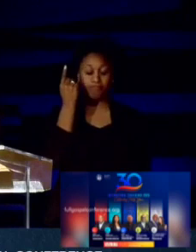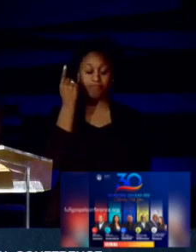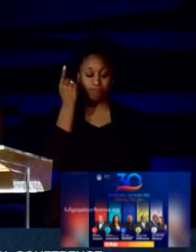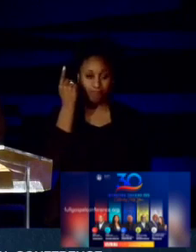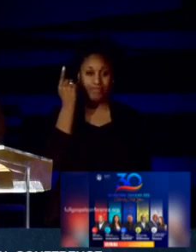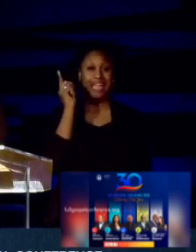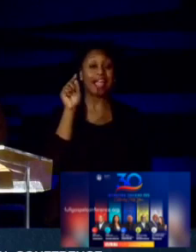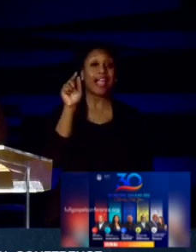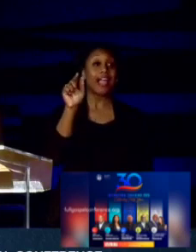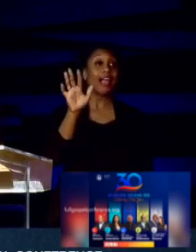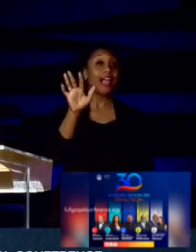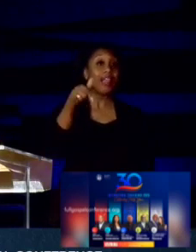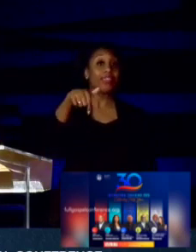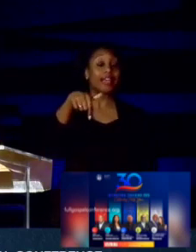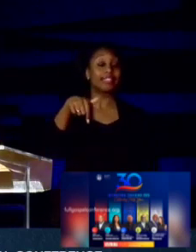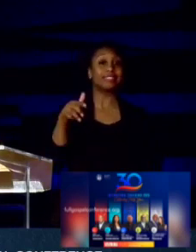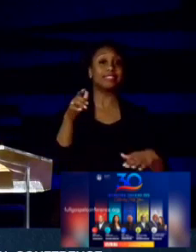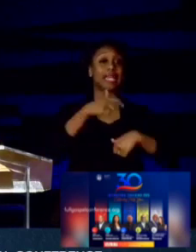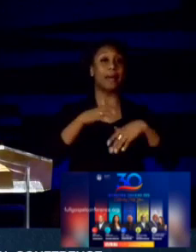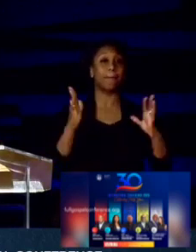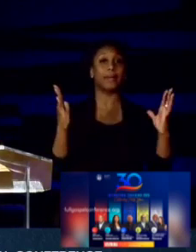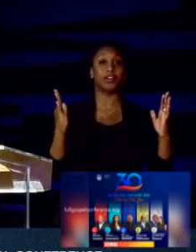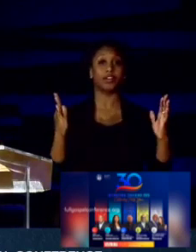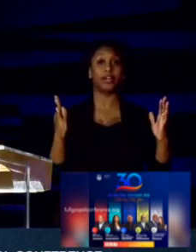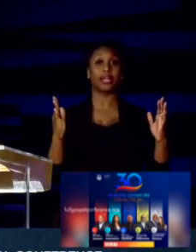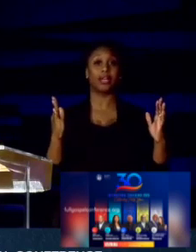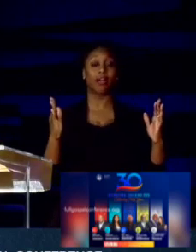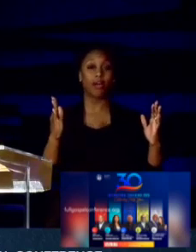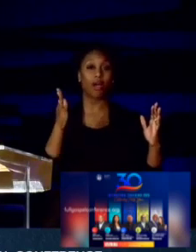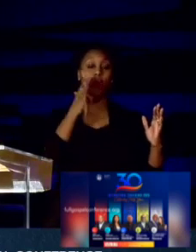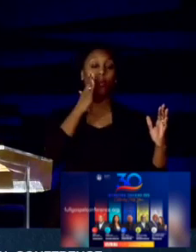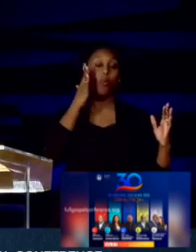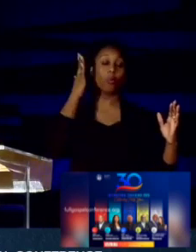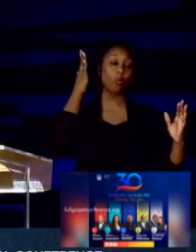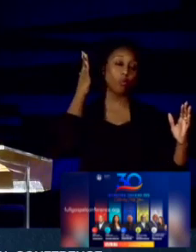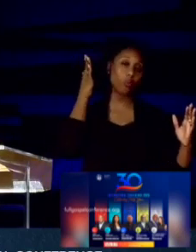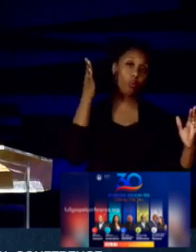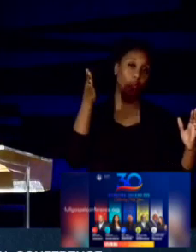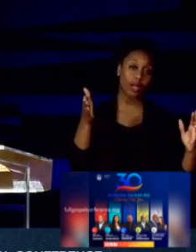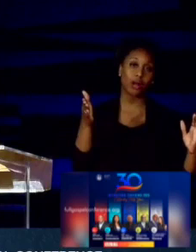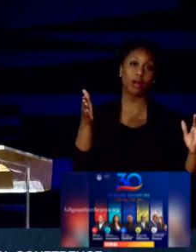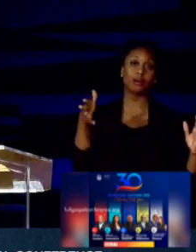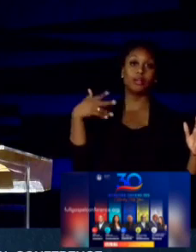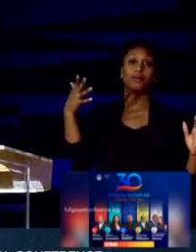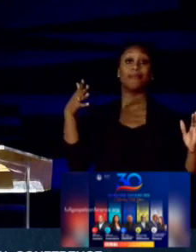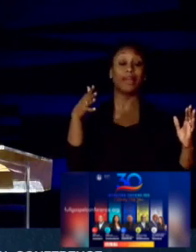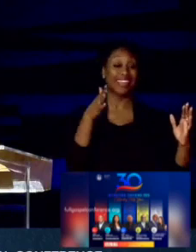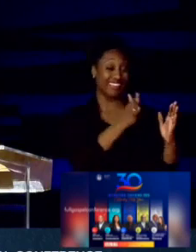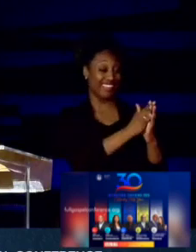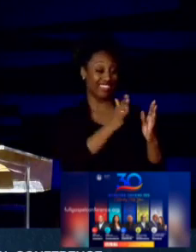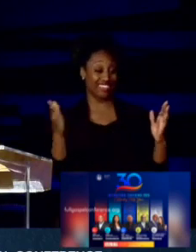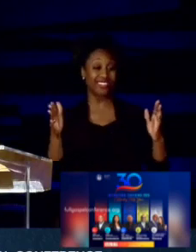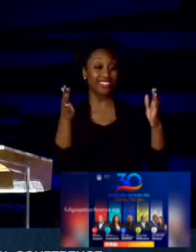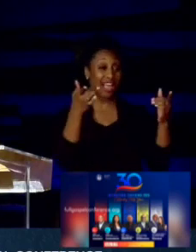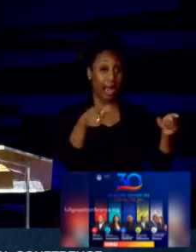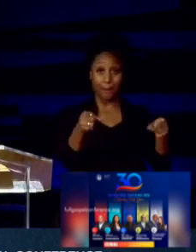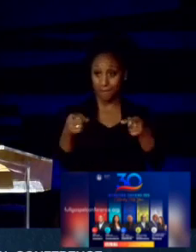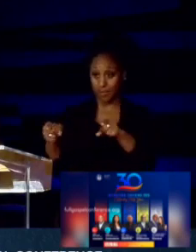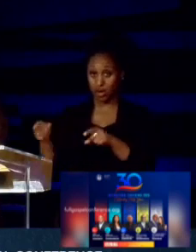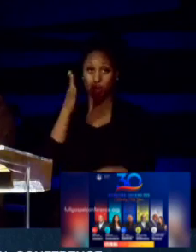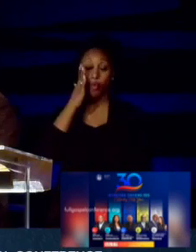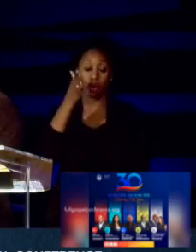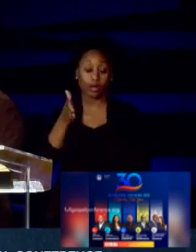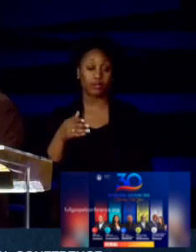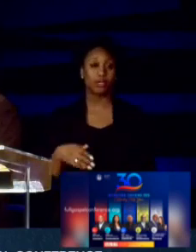this is the period that makes things happen. Let me teach you